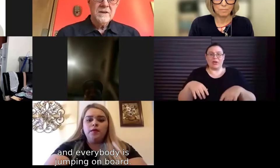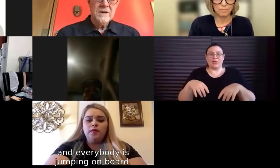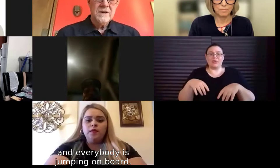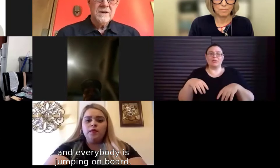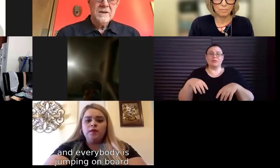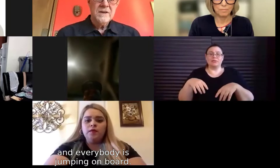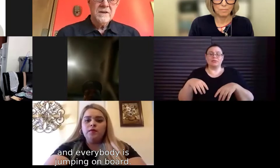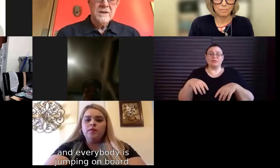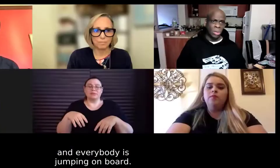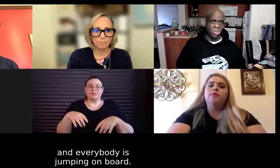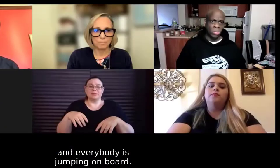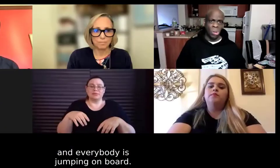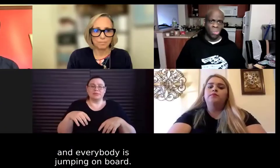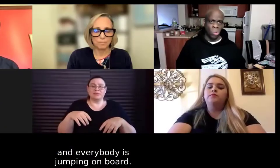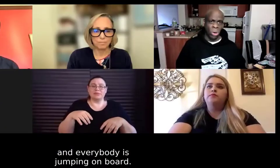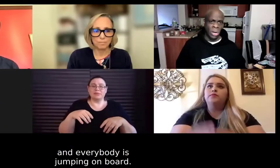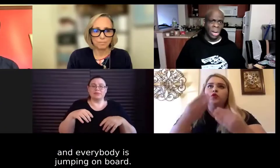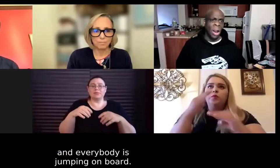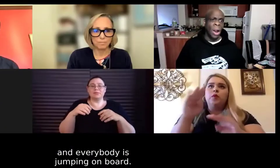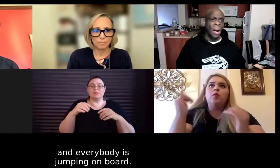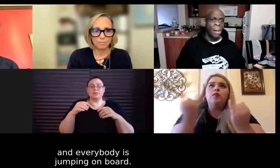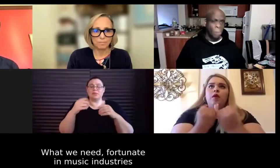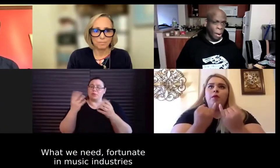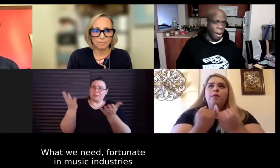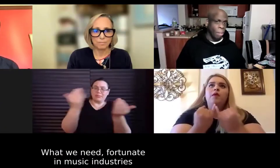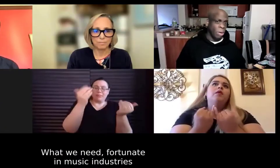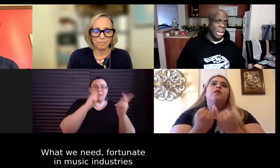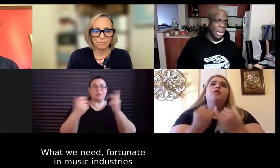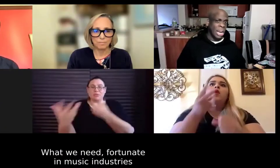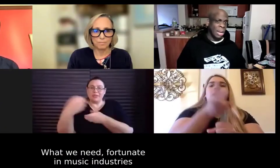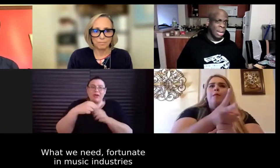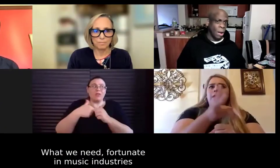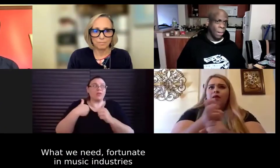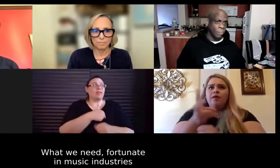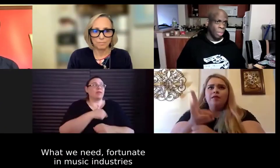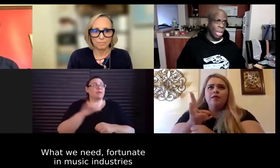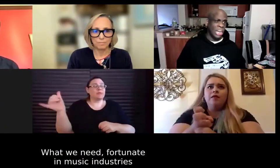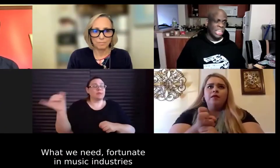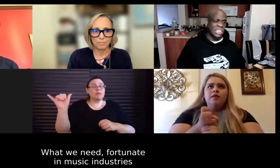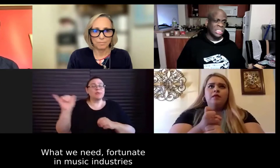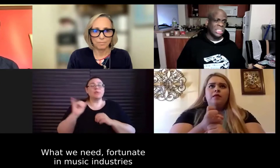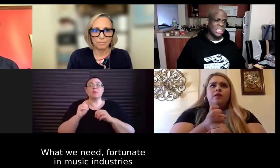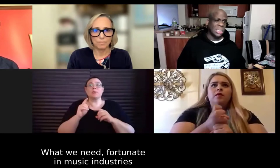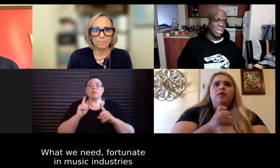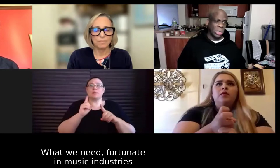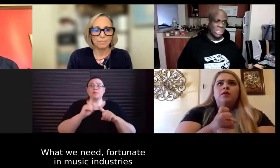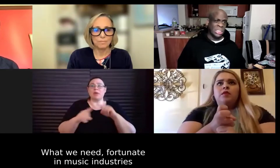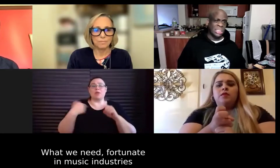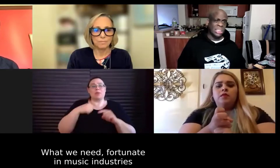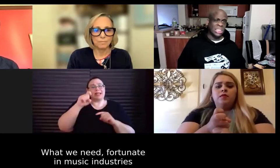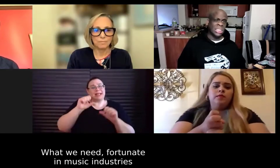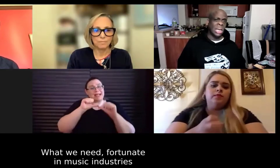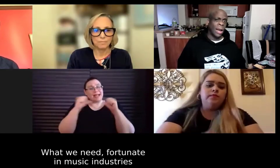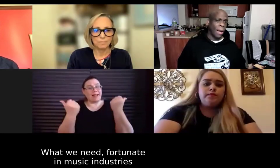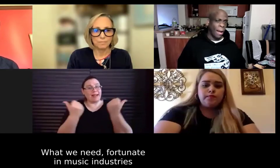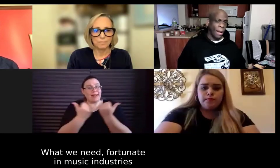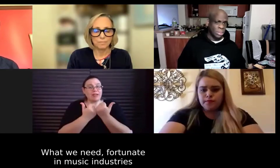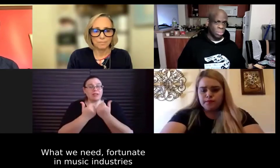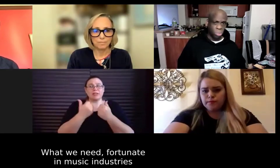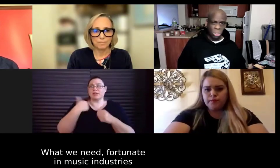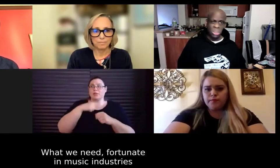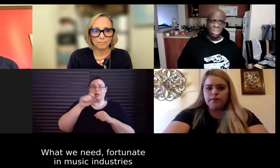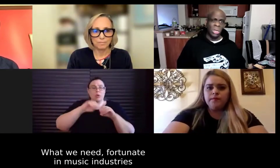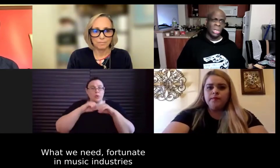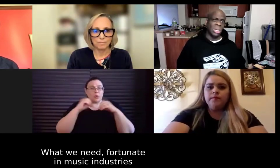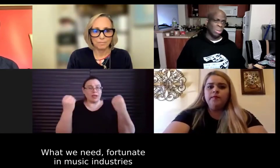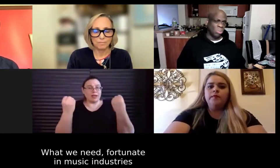everybody's jumping on board. But we need agencies and organizations and